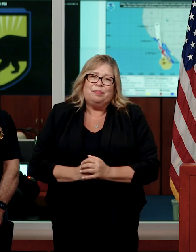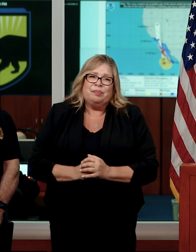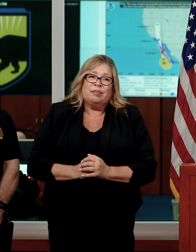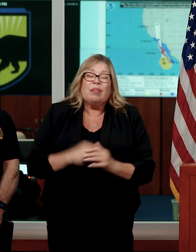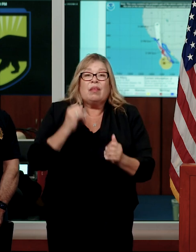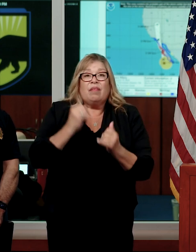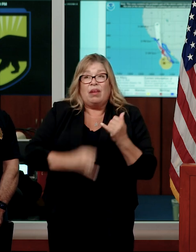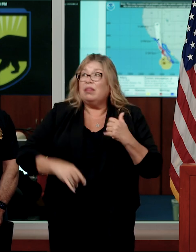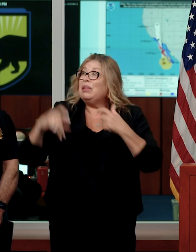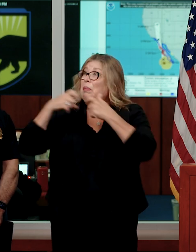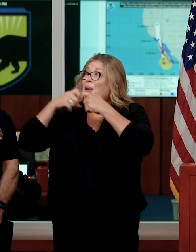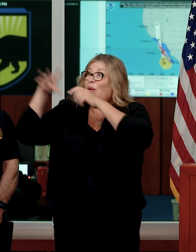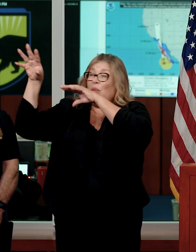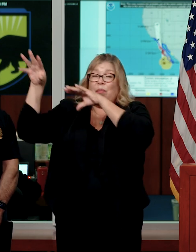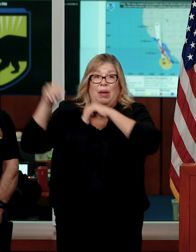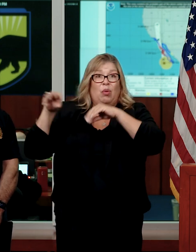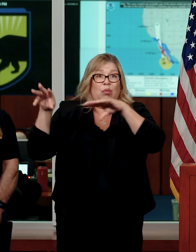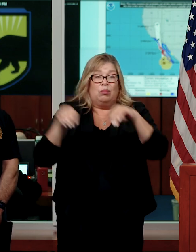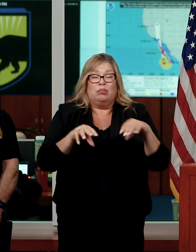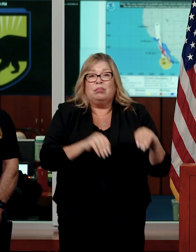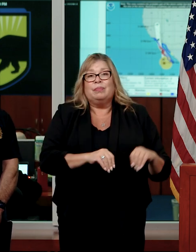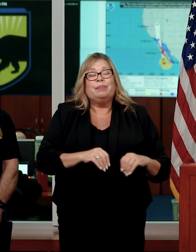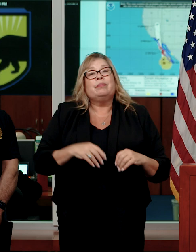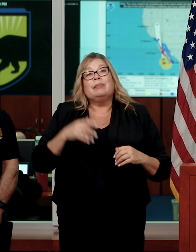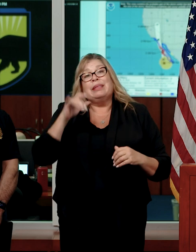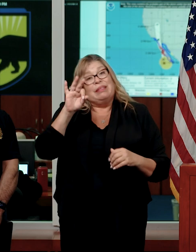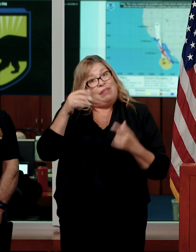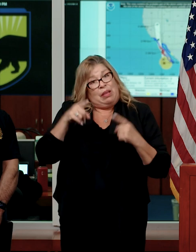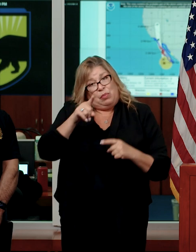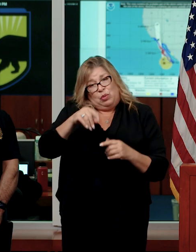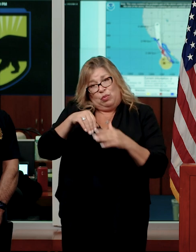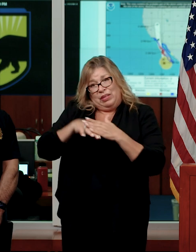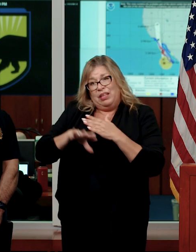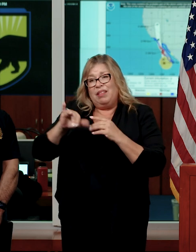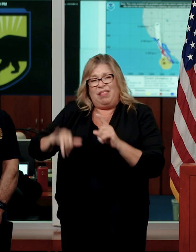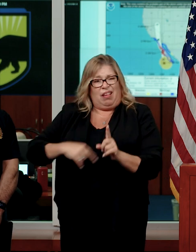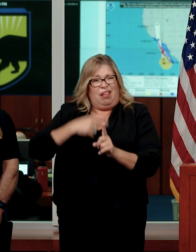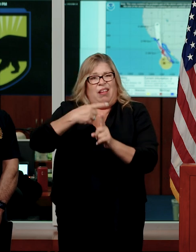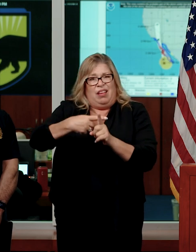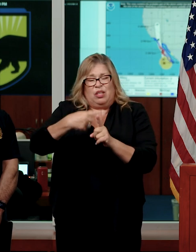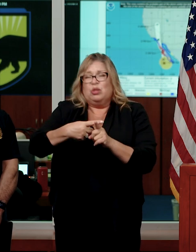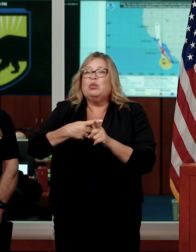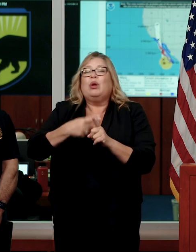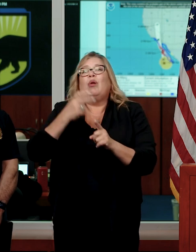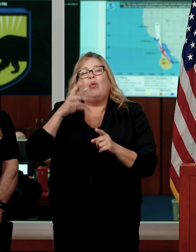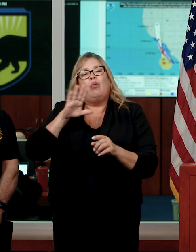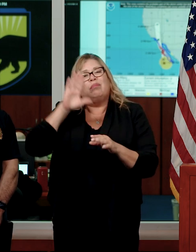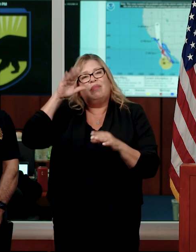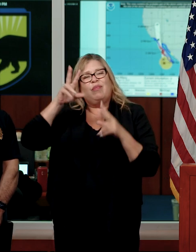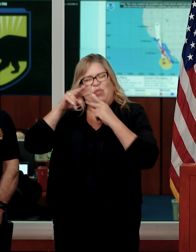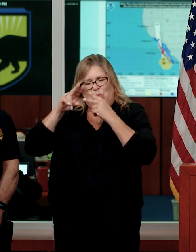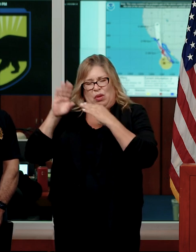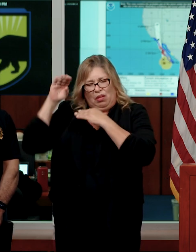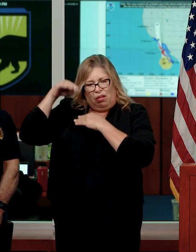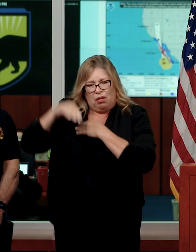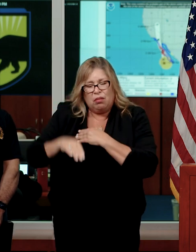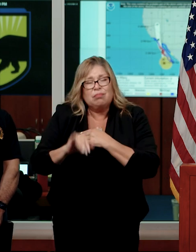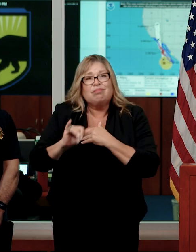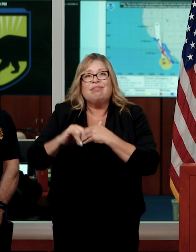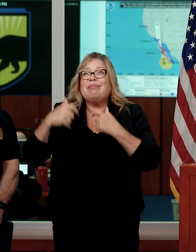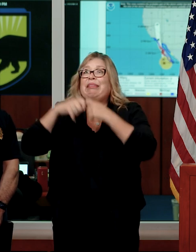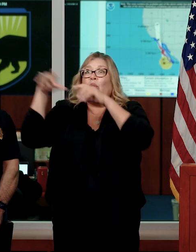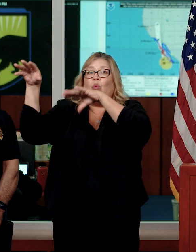Finally, power outages. been mentioned before. If you encounter an intersection or an on-and-off ramp that has no power,